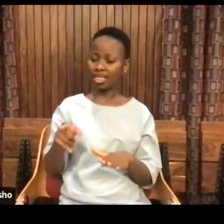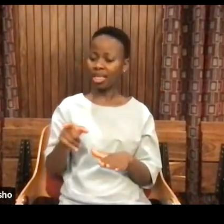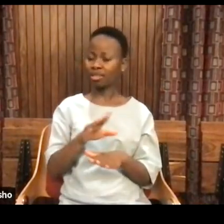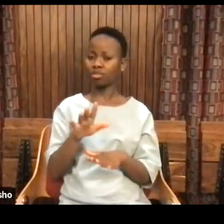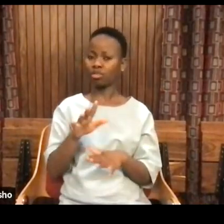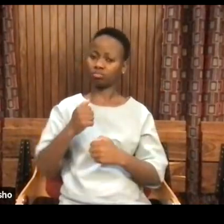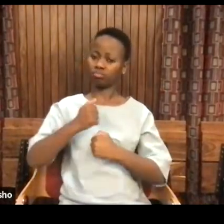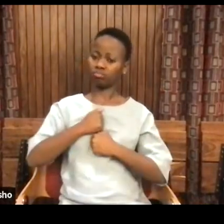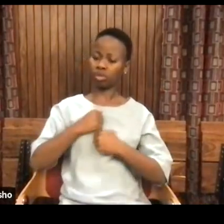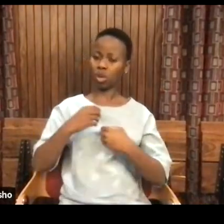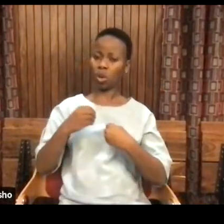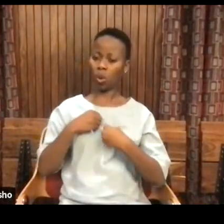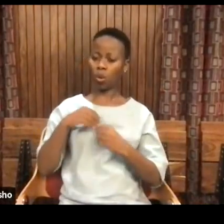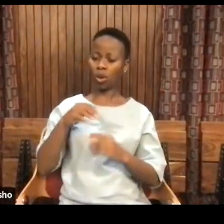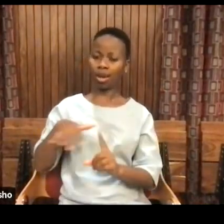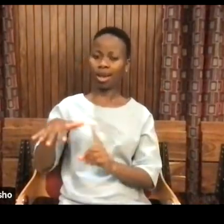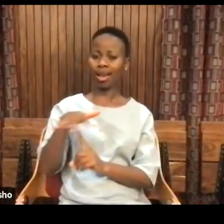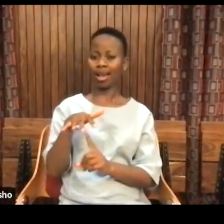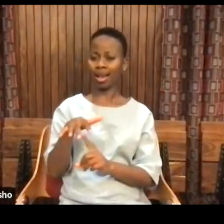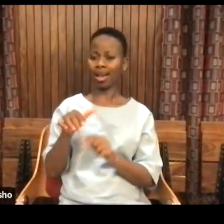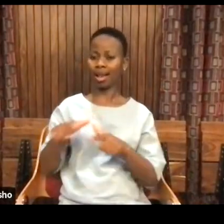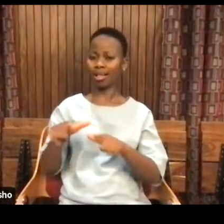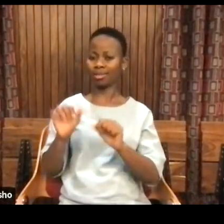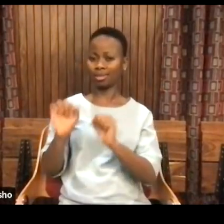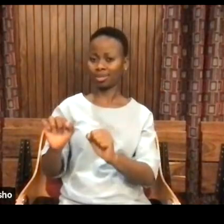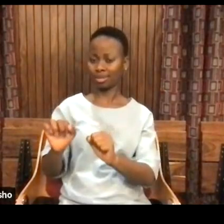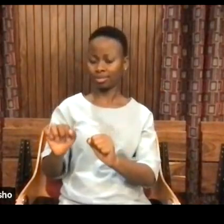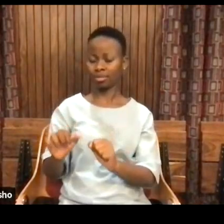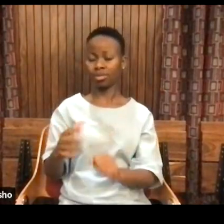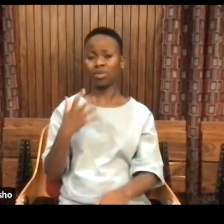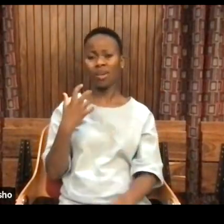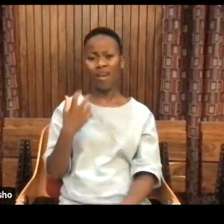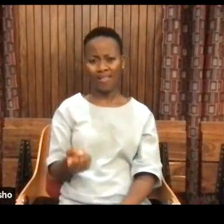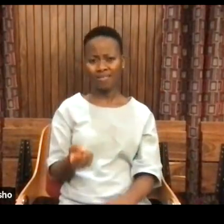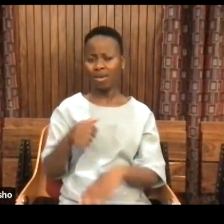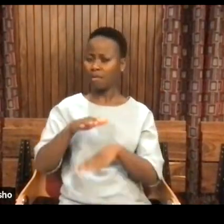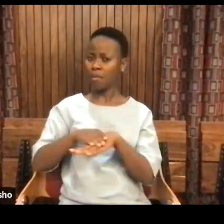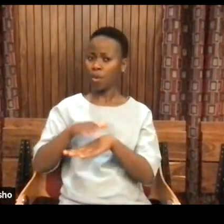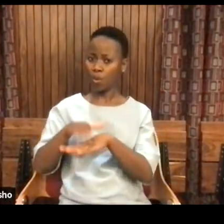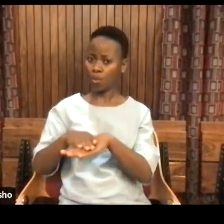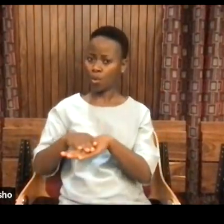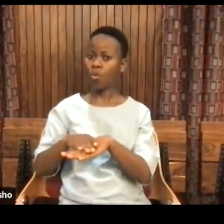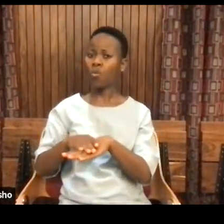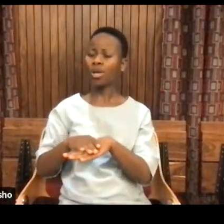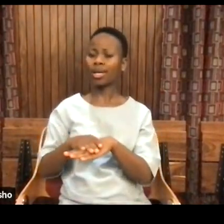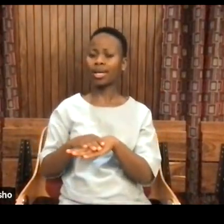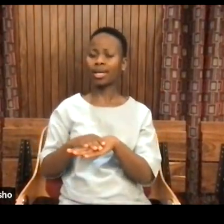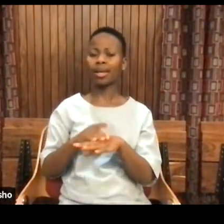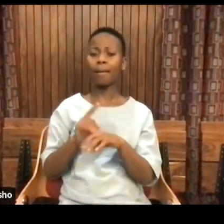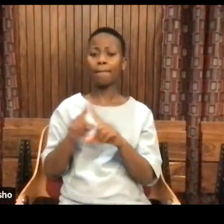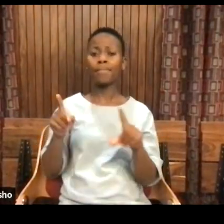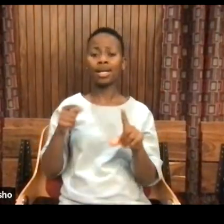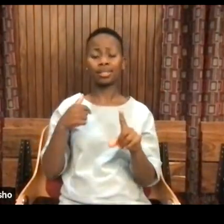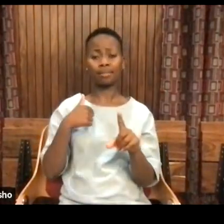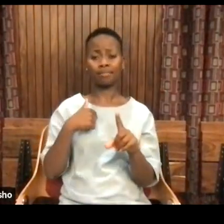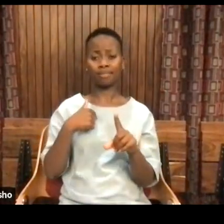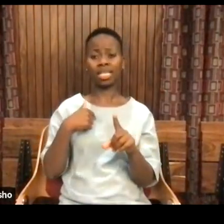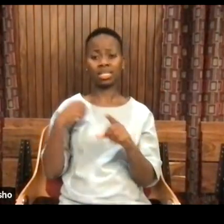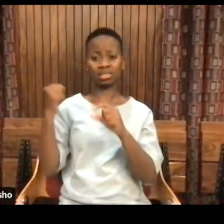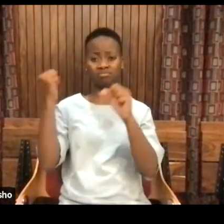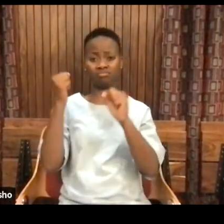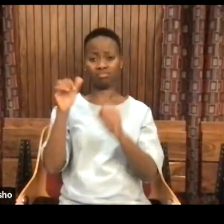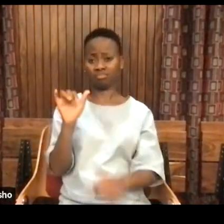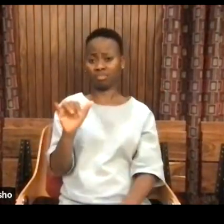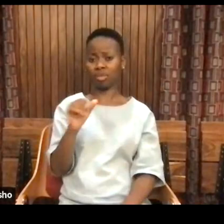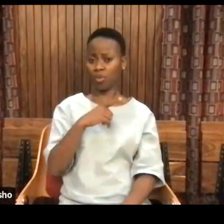present. Now, there's a lot more going on with that. But I bring that up mainly because, you see, with a lot of these